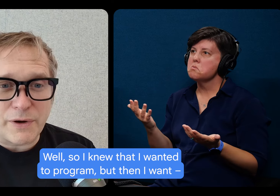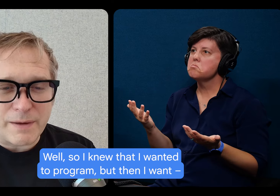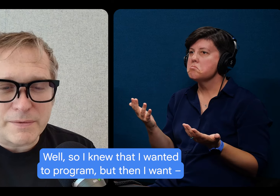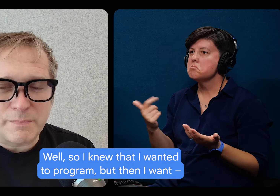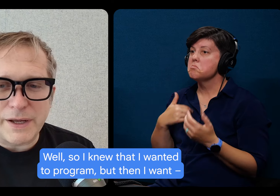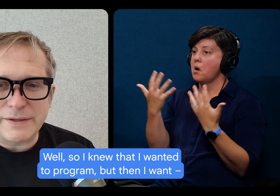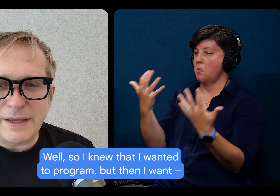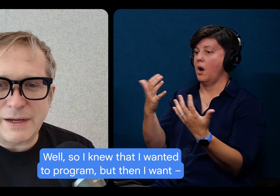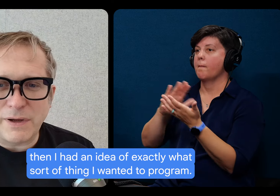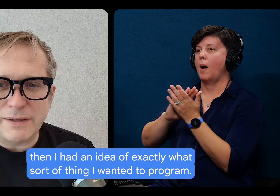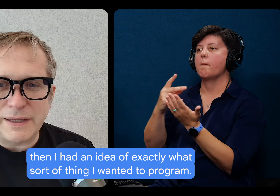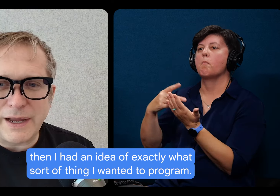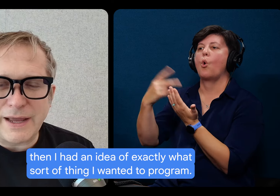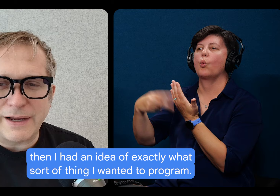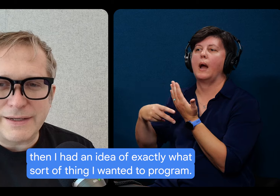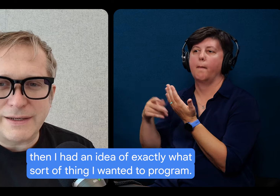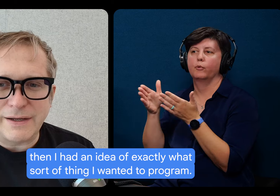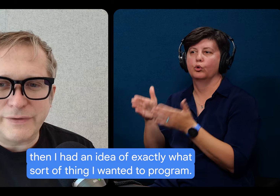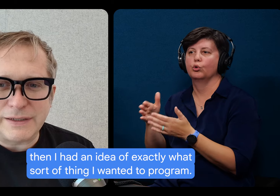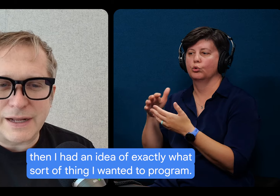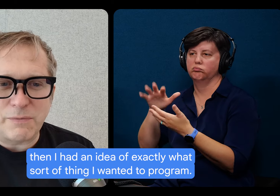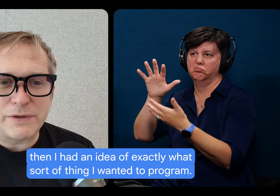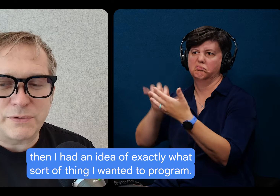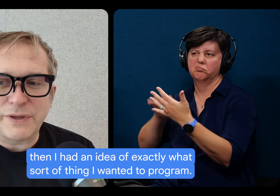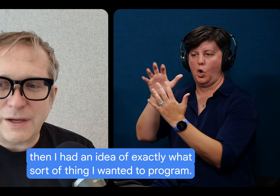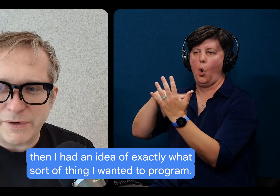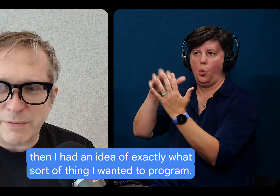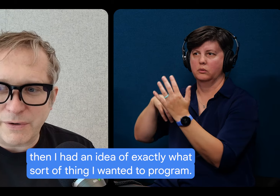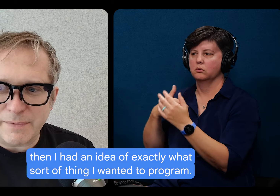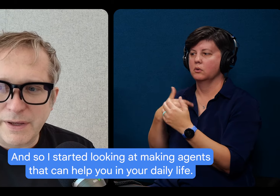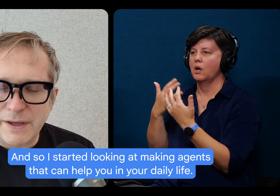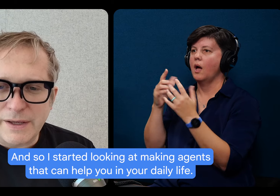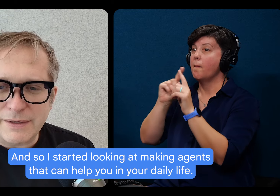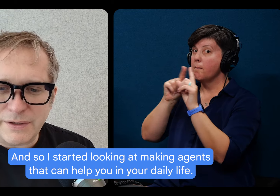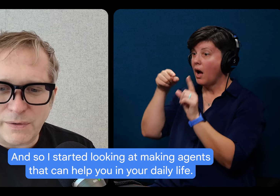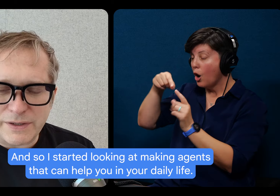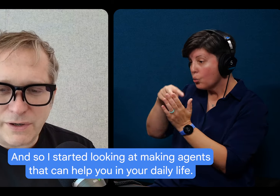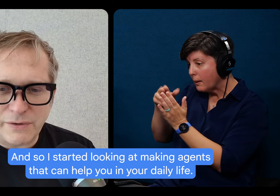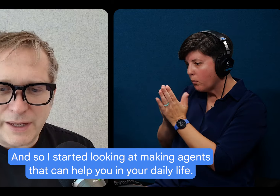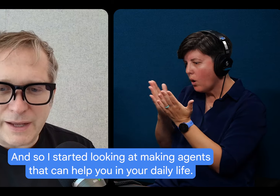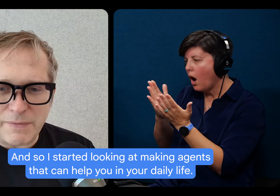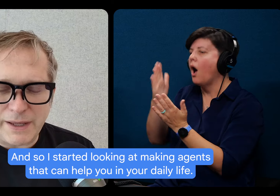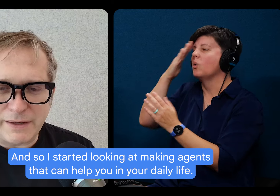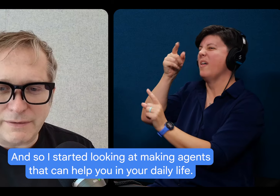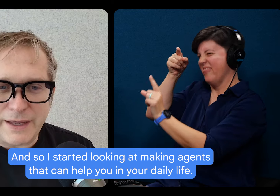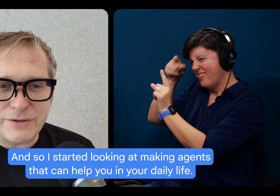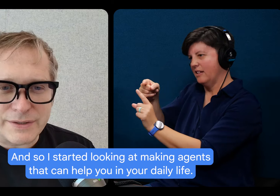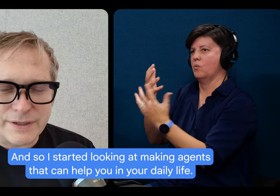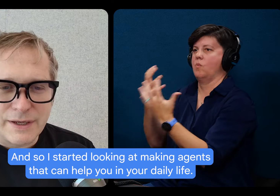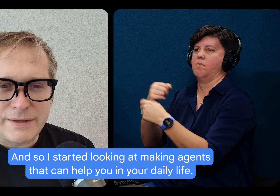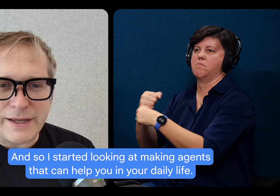to program, but then I had an idea of exactly what sort of thing I wanted to program. And so I started looking at making